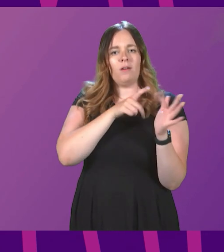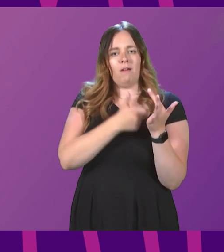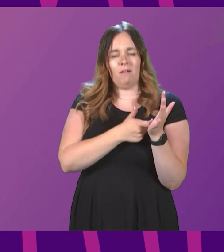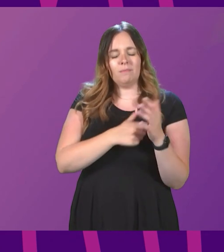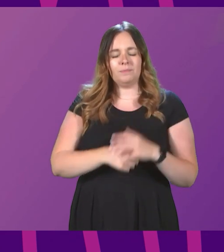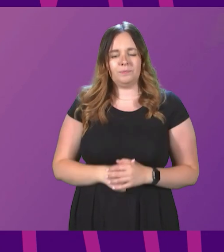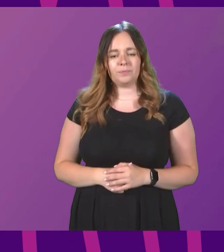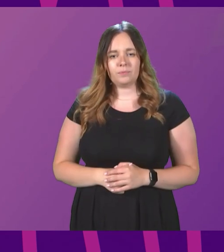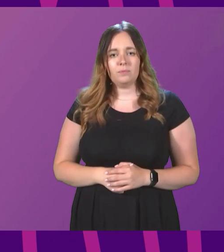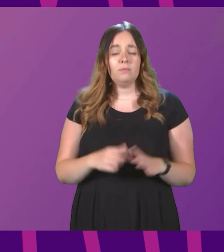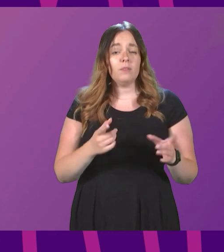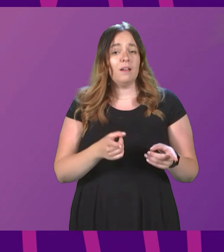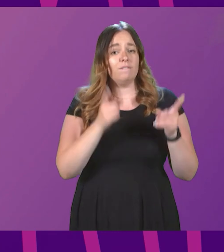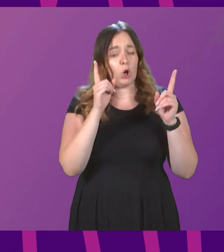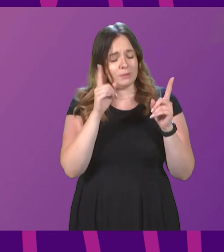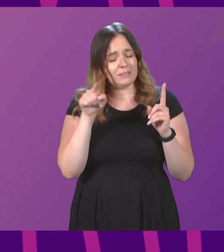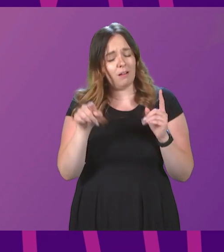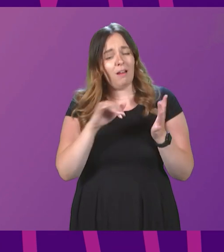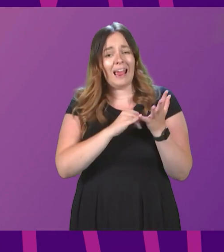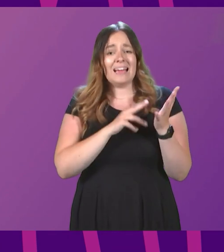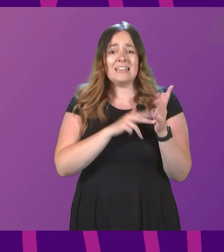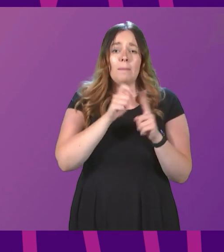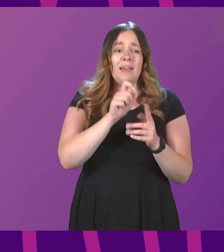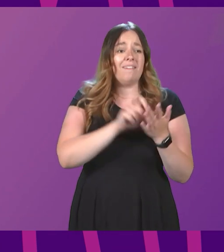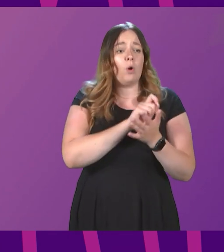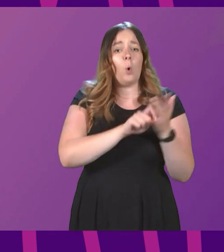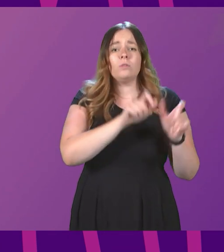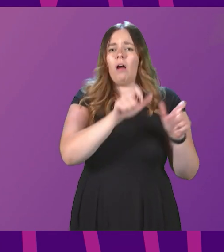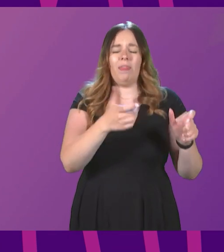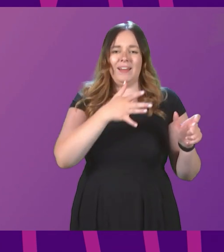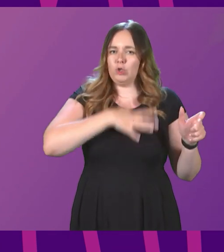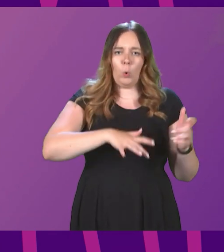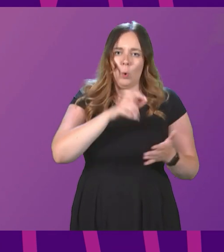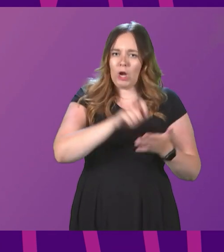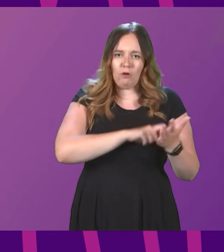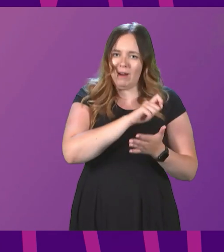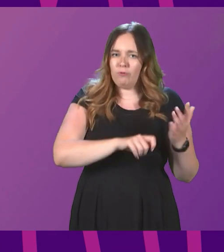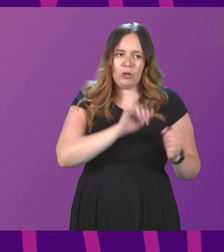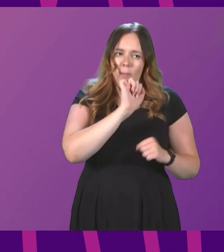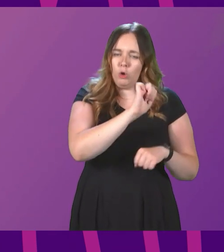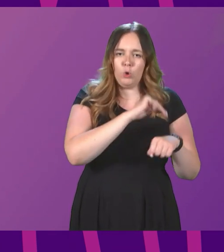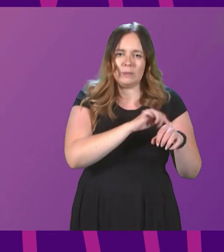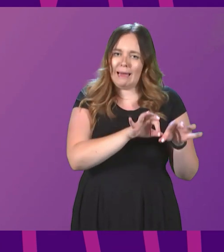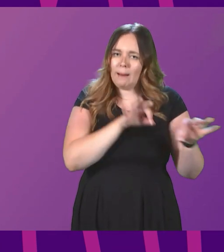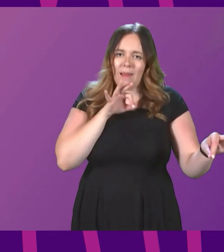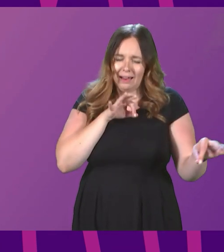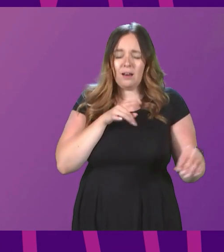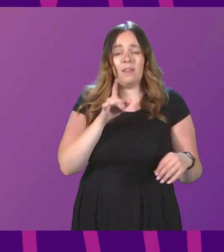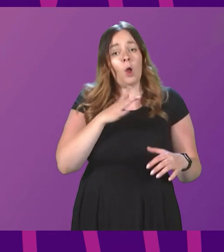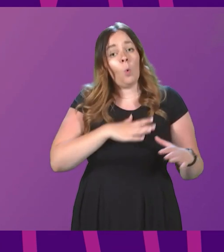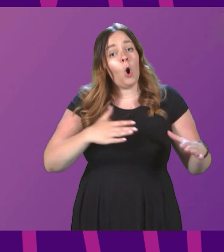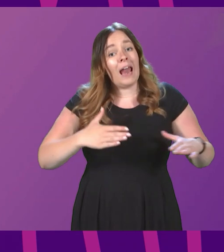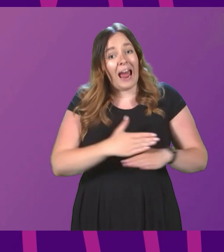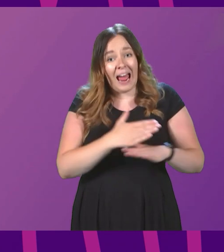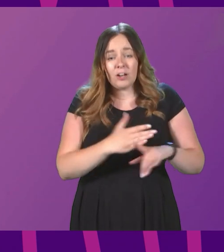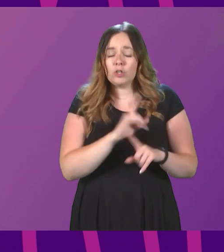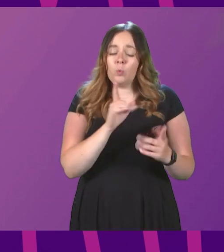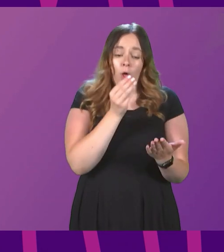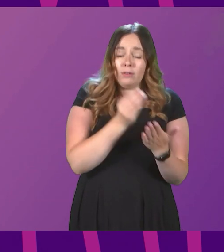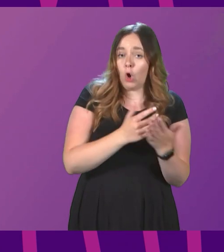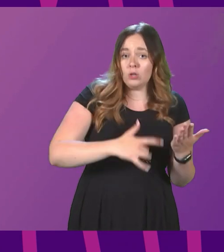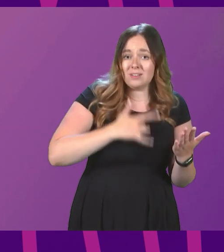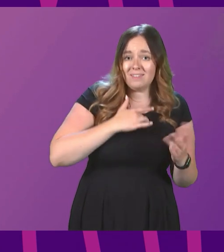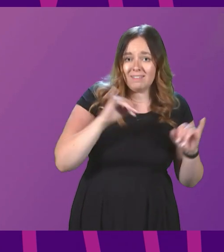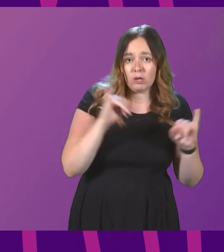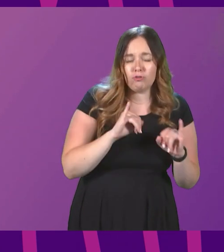First Minister, even SNP voters do not want a referendum on your timescale. They want action on the cost of living